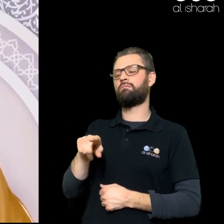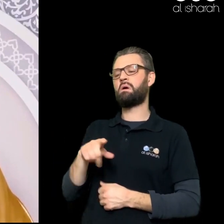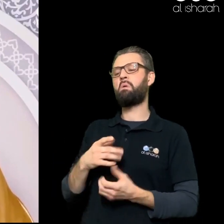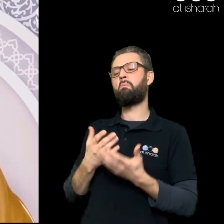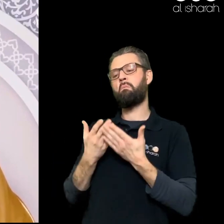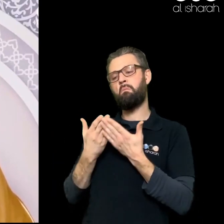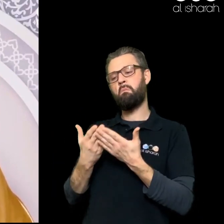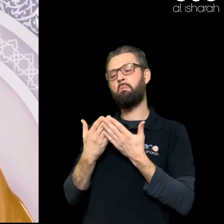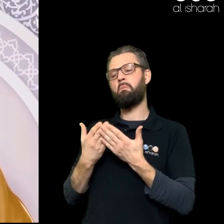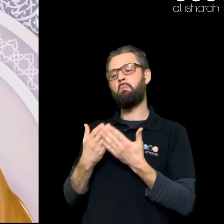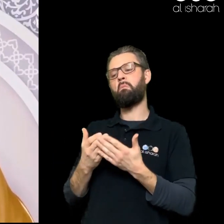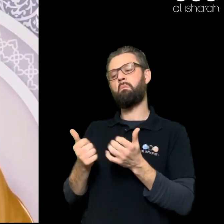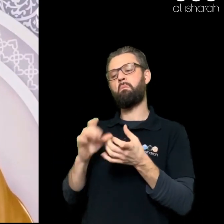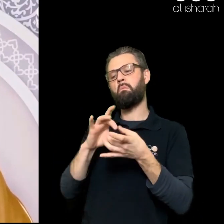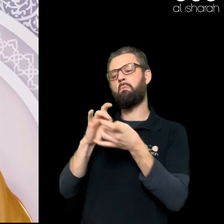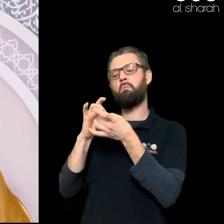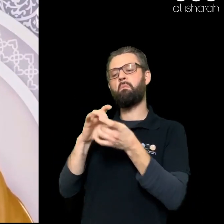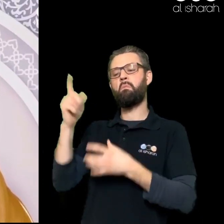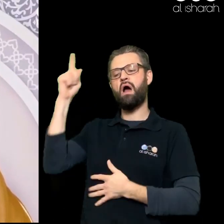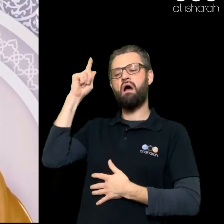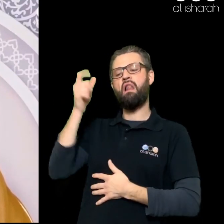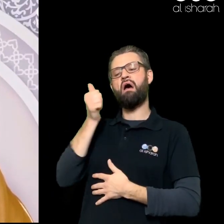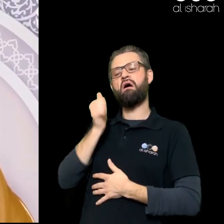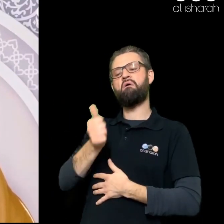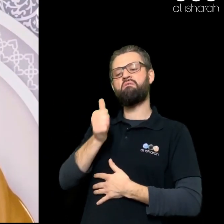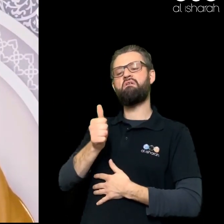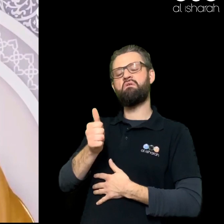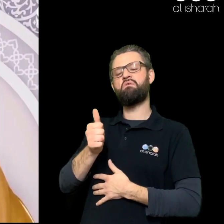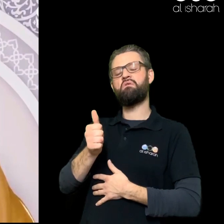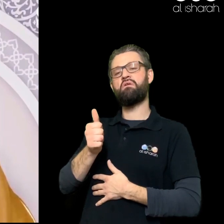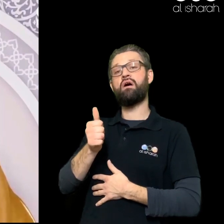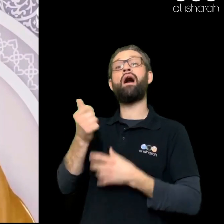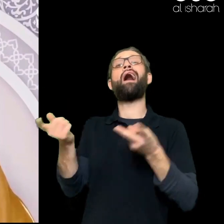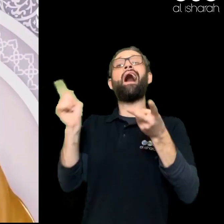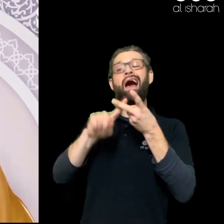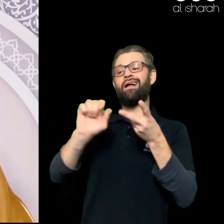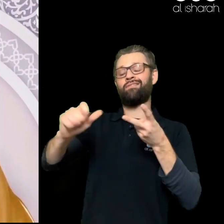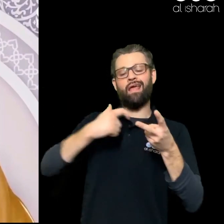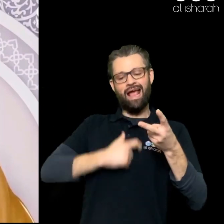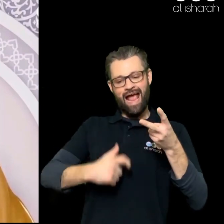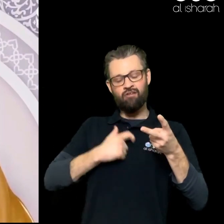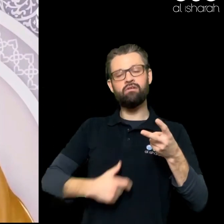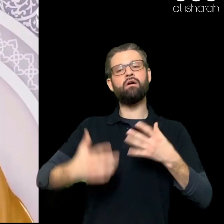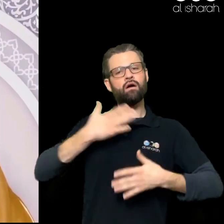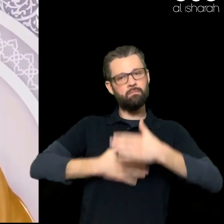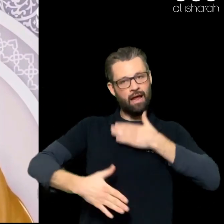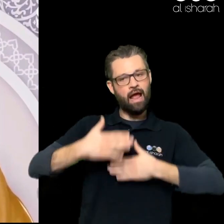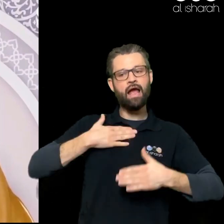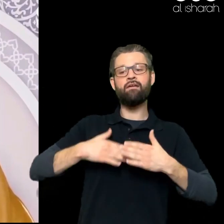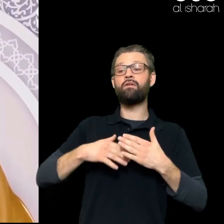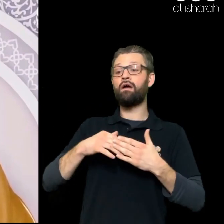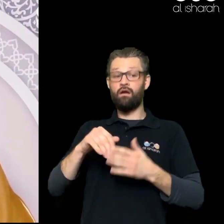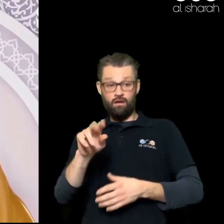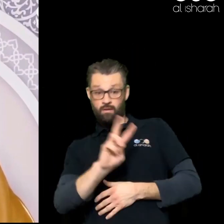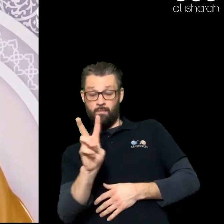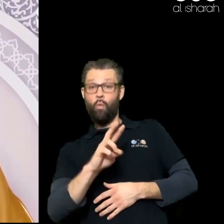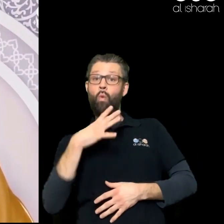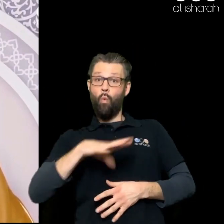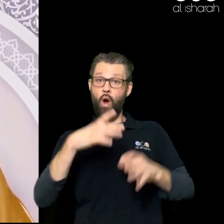Allah As well as Their character And conduct And both of them Want to get married To each other Let it happen If you don't Let that